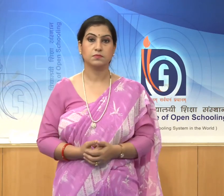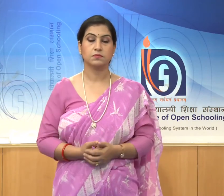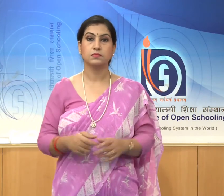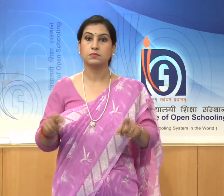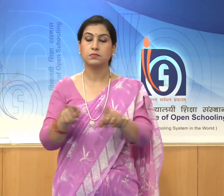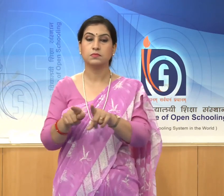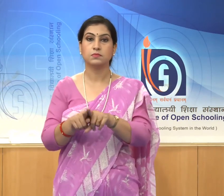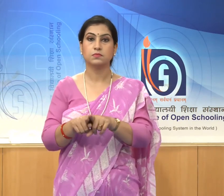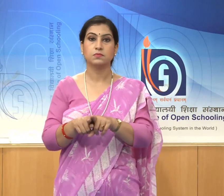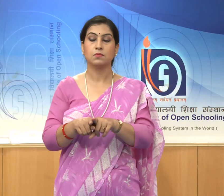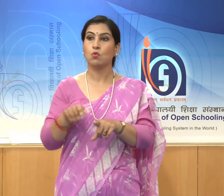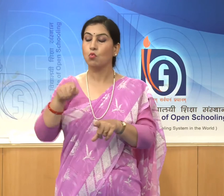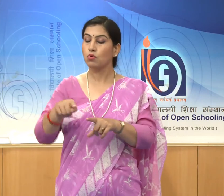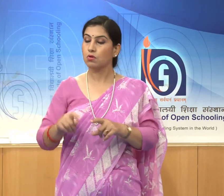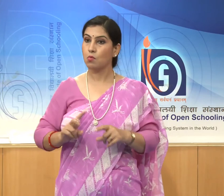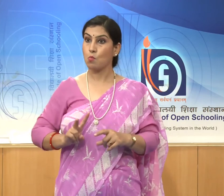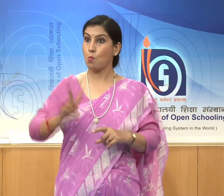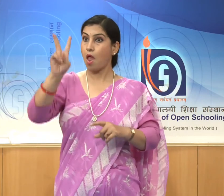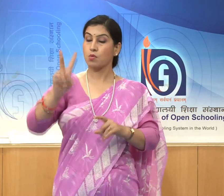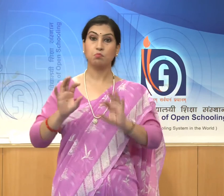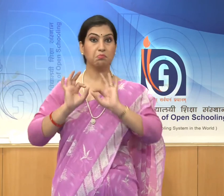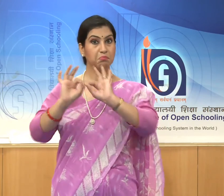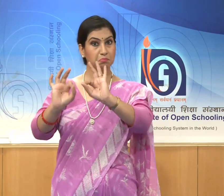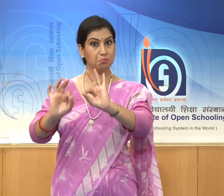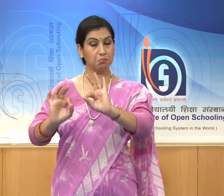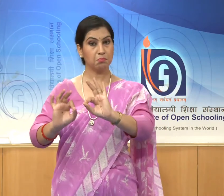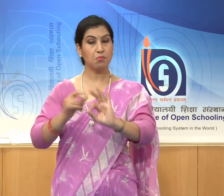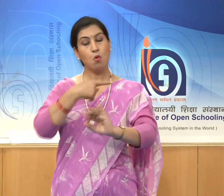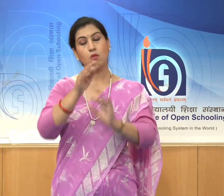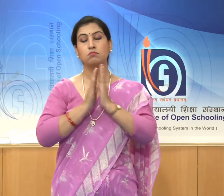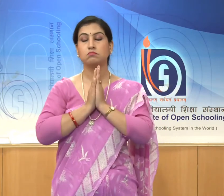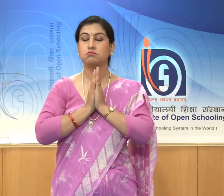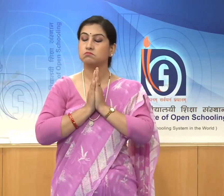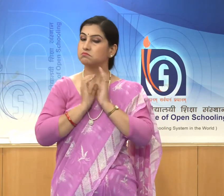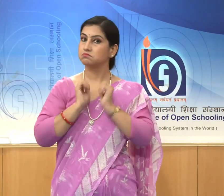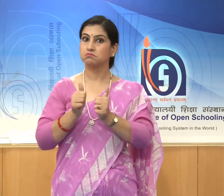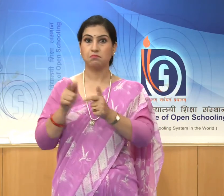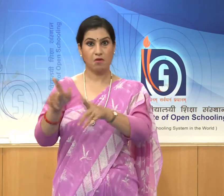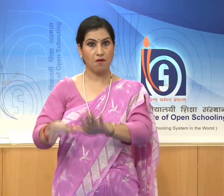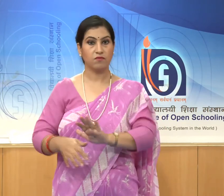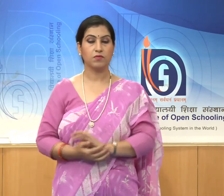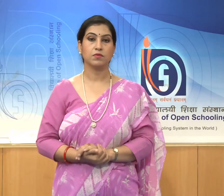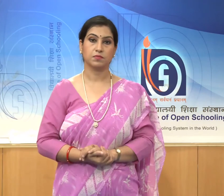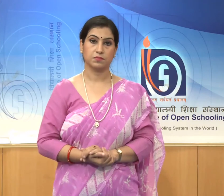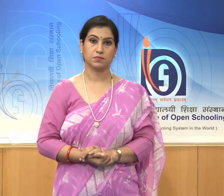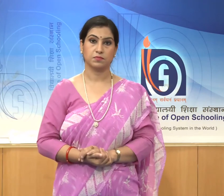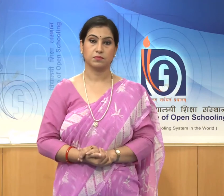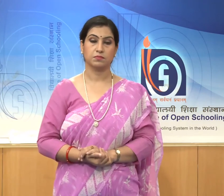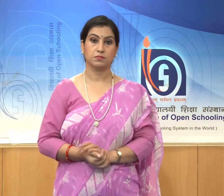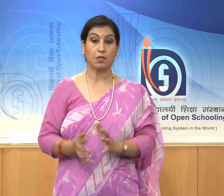value of the temple. The large sun